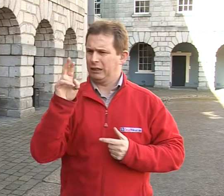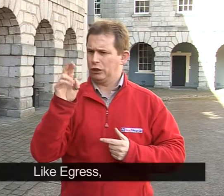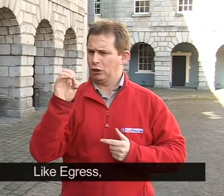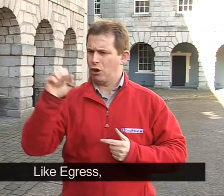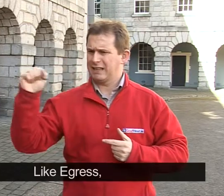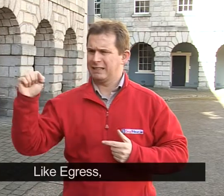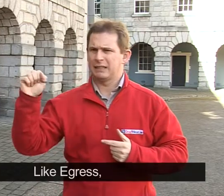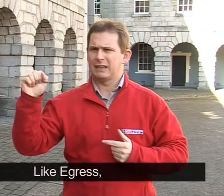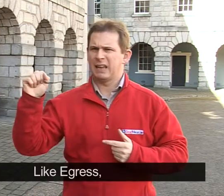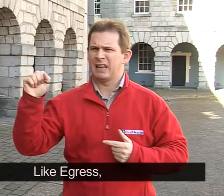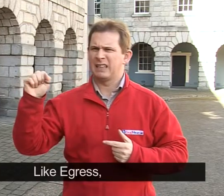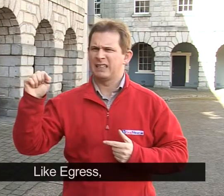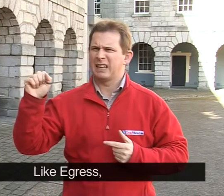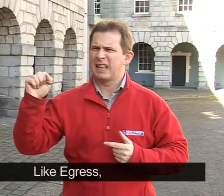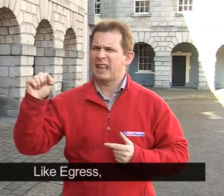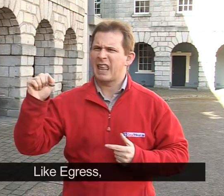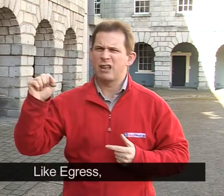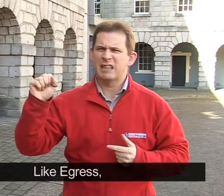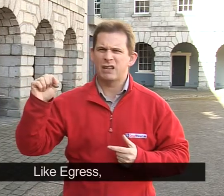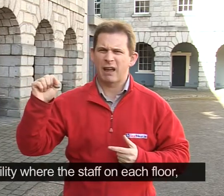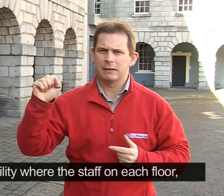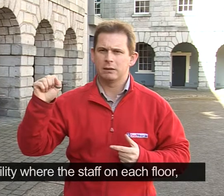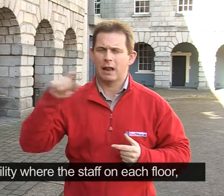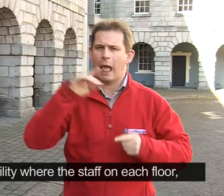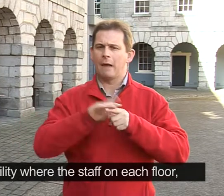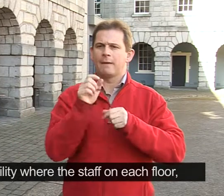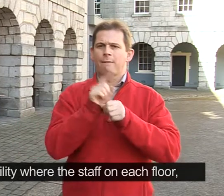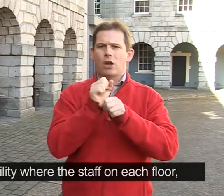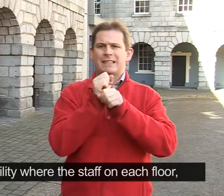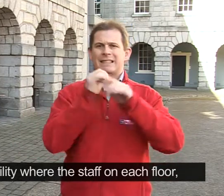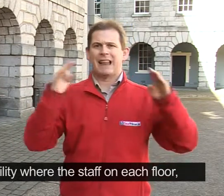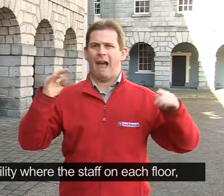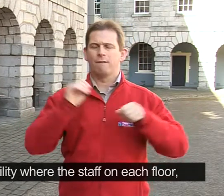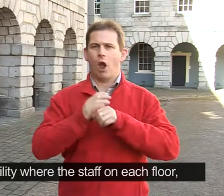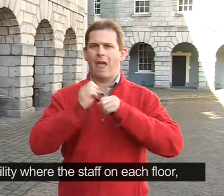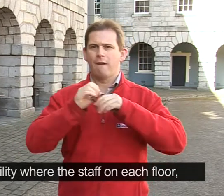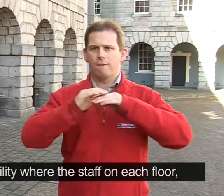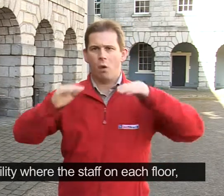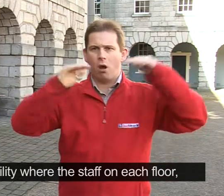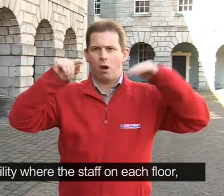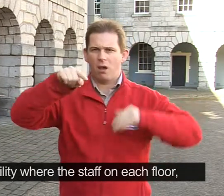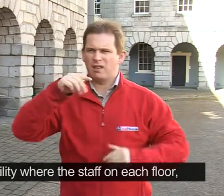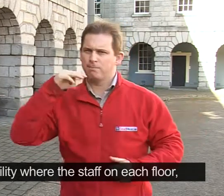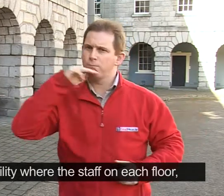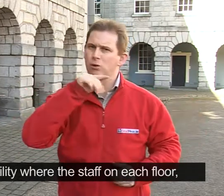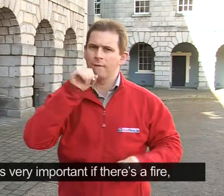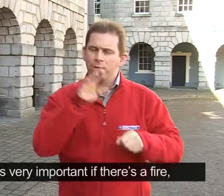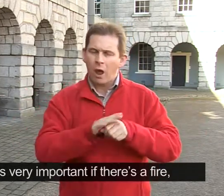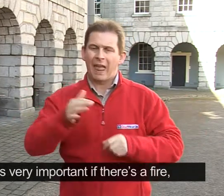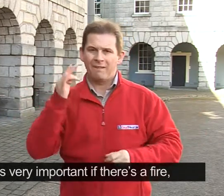Like egress is a kind of facility where there's staff on each floor, which is very important